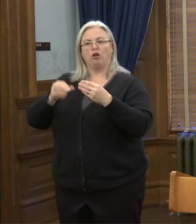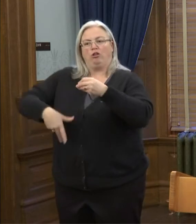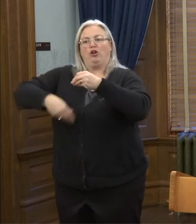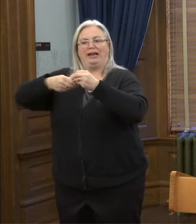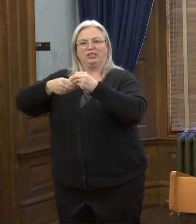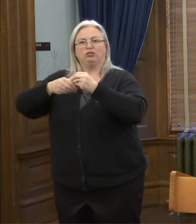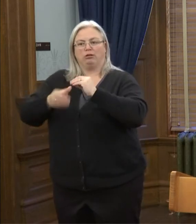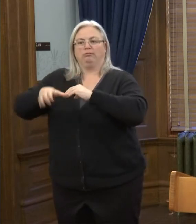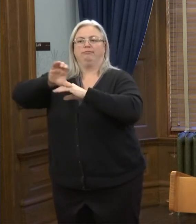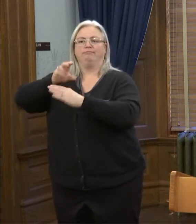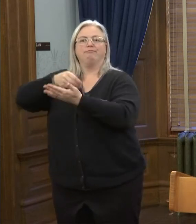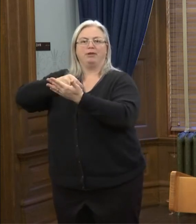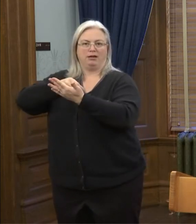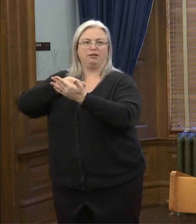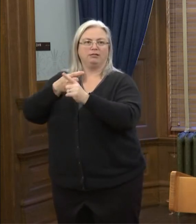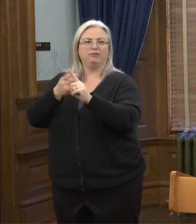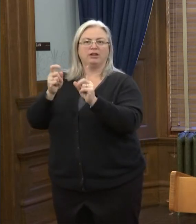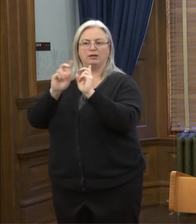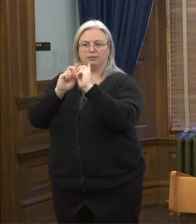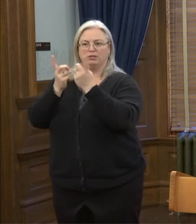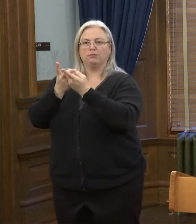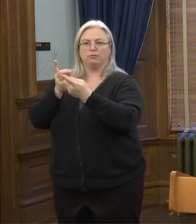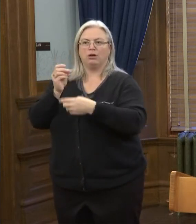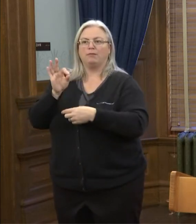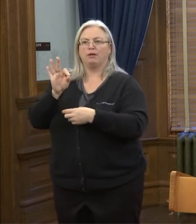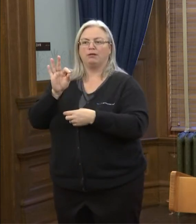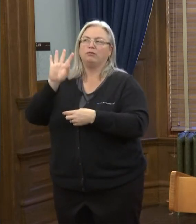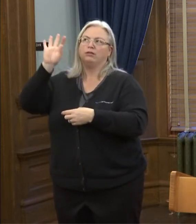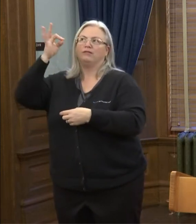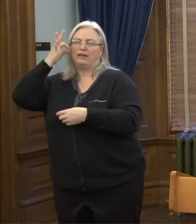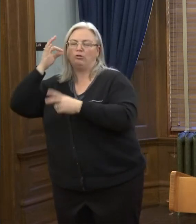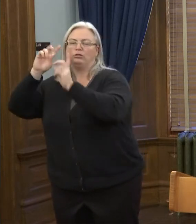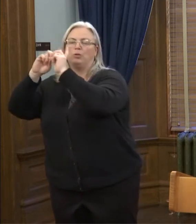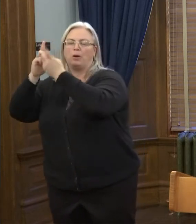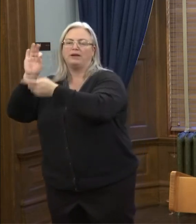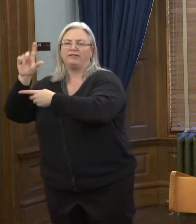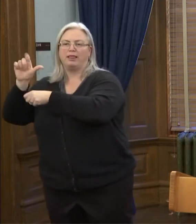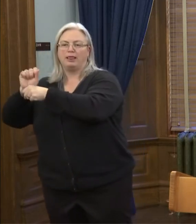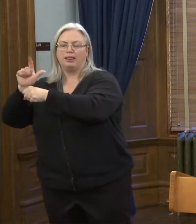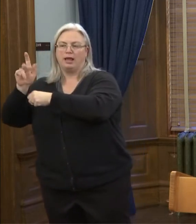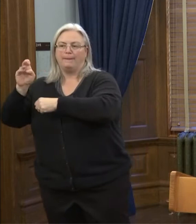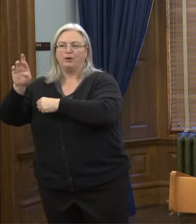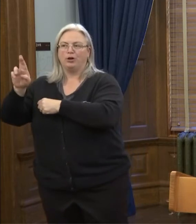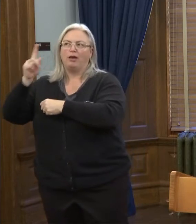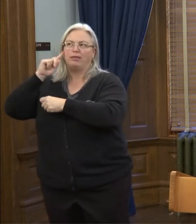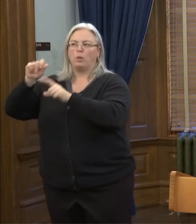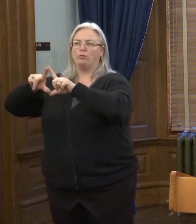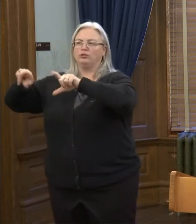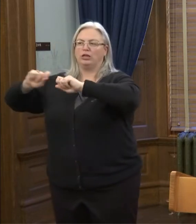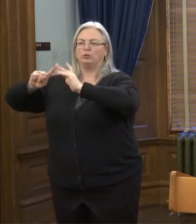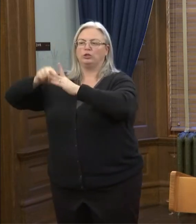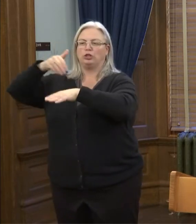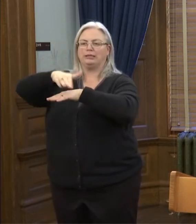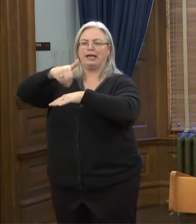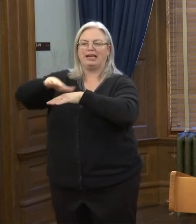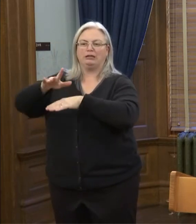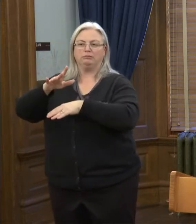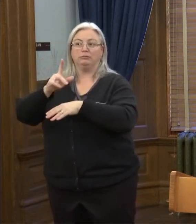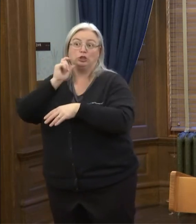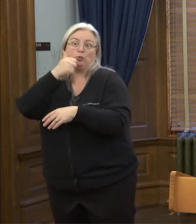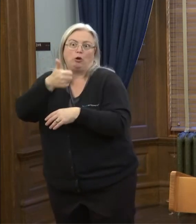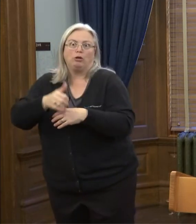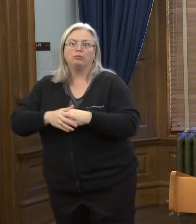extra money from the department, the federal department of labor. I think those checks will start going out as early as tomorrow.